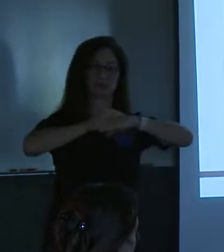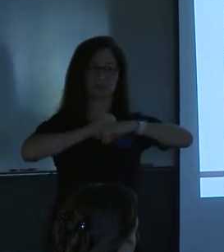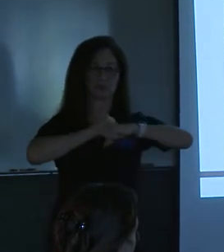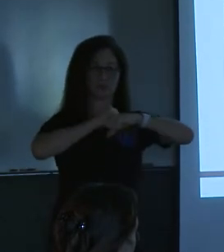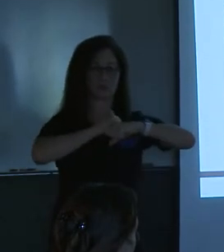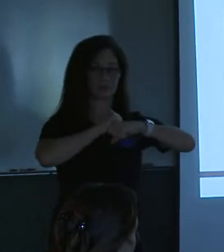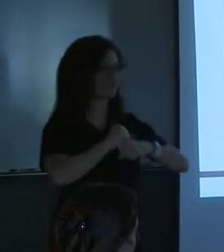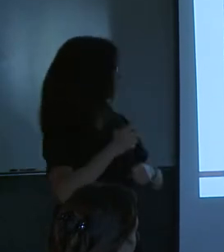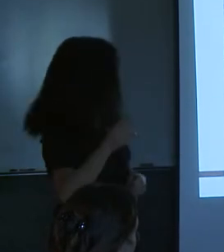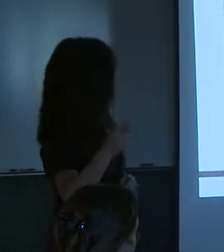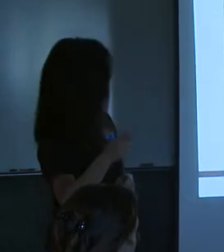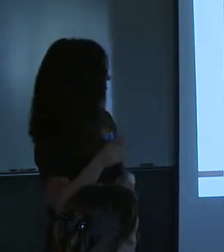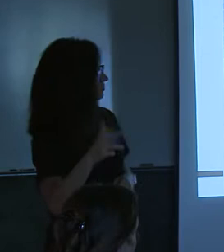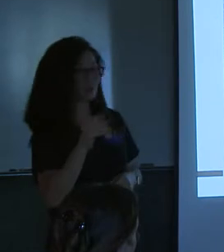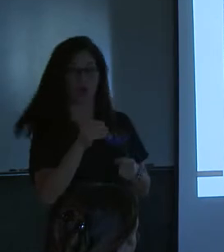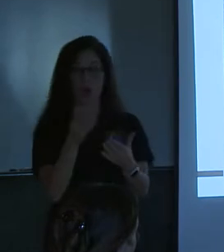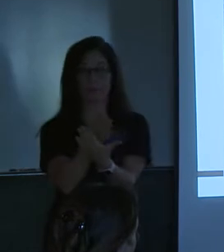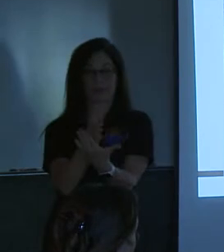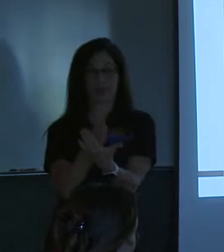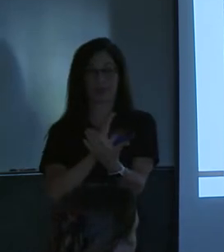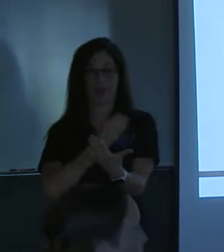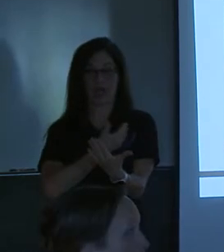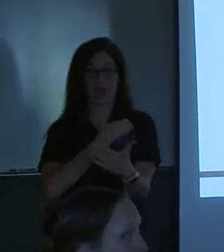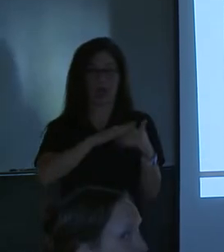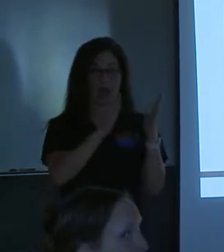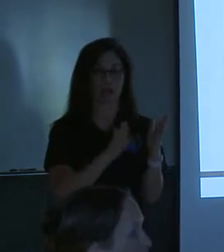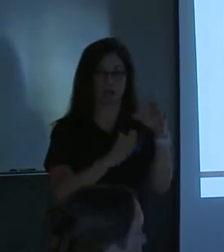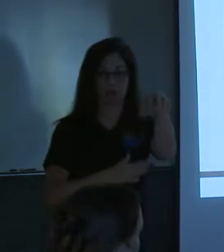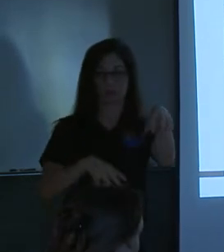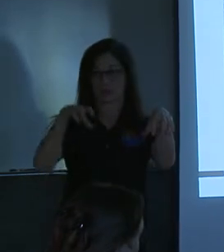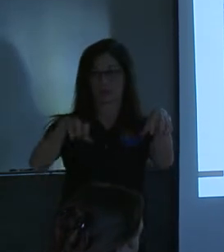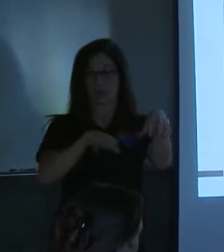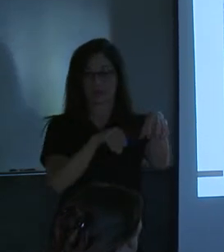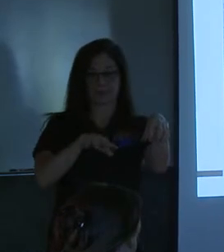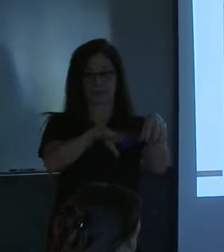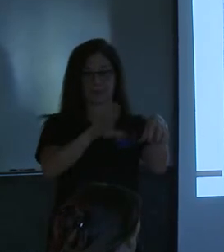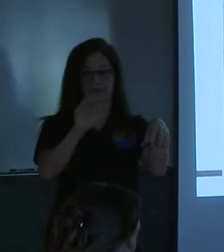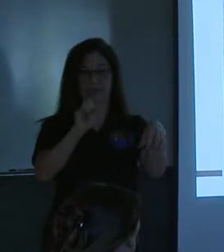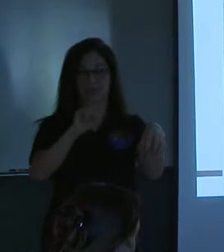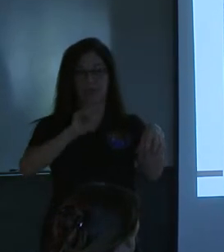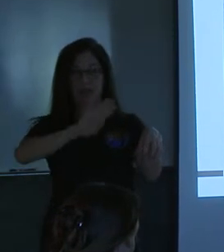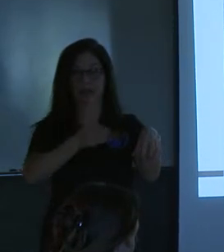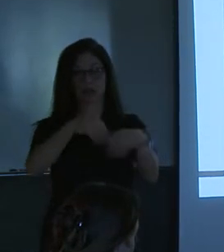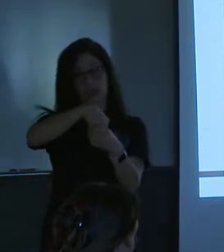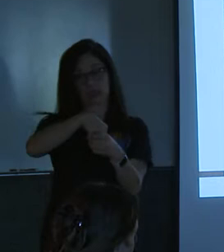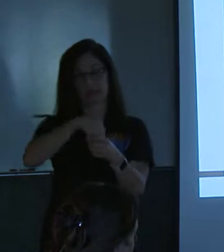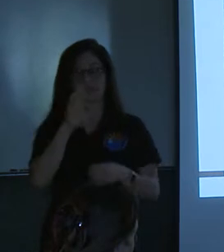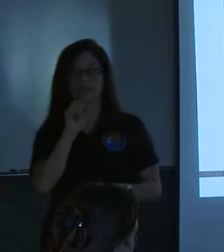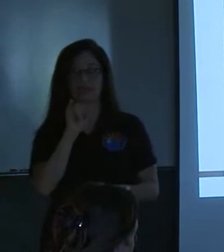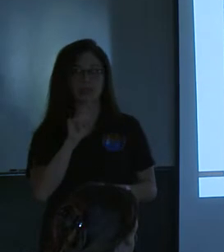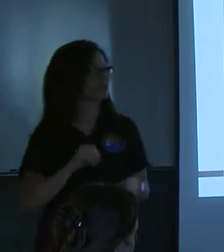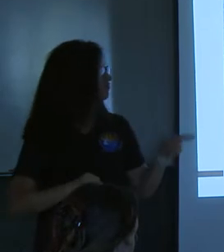uh, and we're going to do some maintenance. It went between our houses. It went in between the houses. into the basin. Right. never went into the basin. Right.